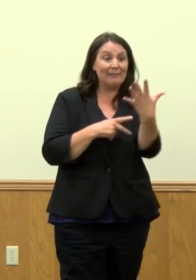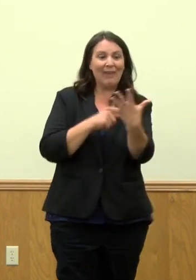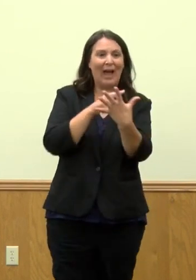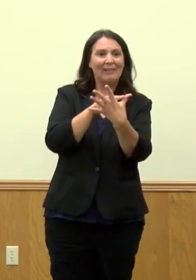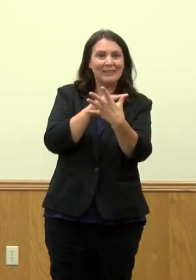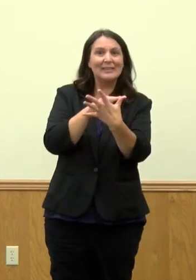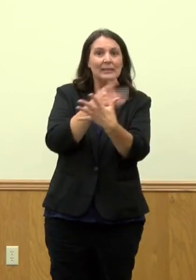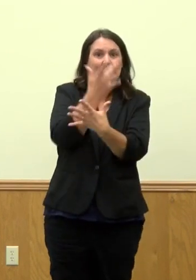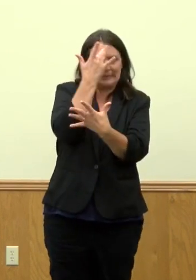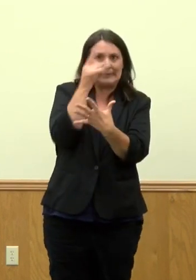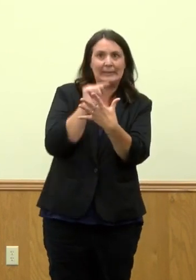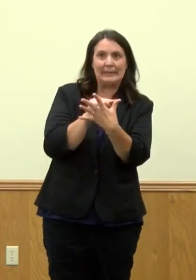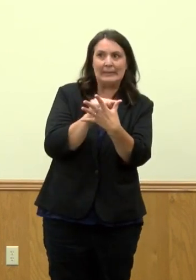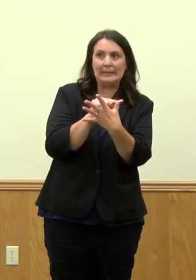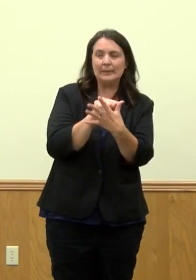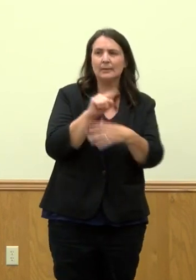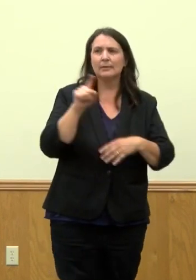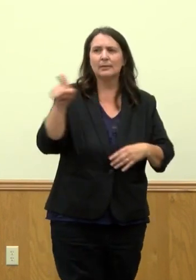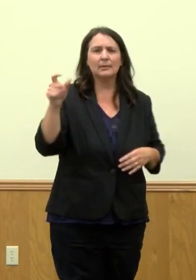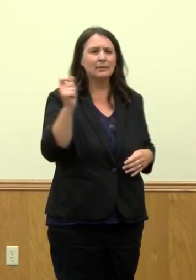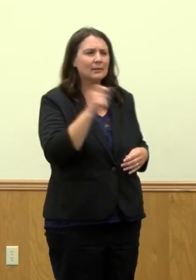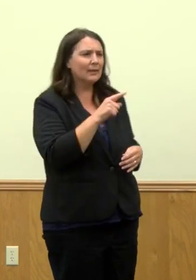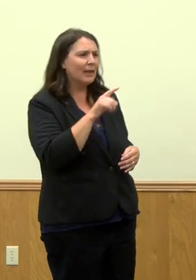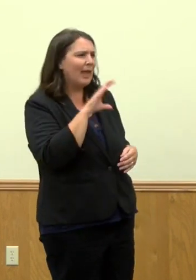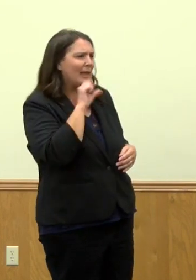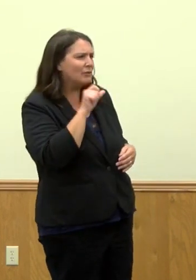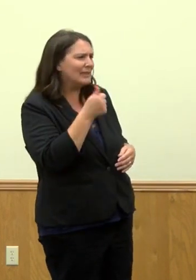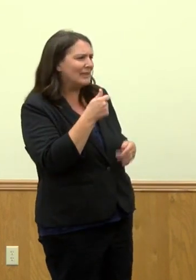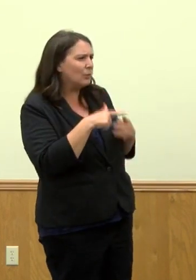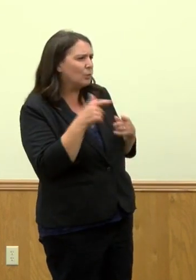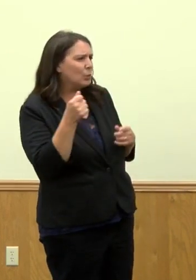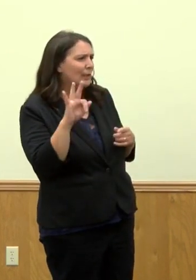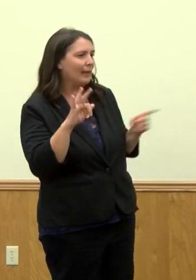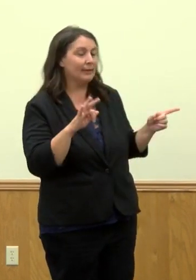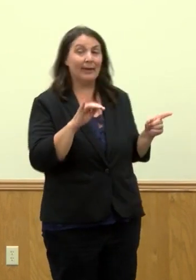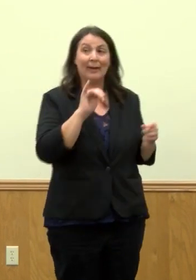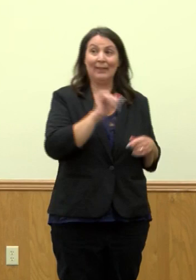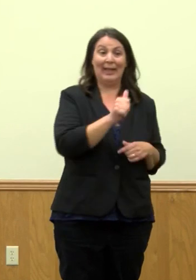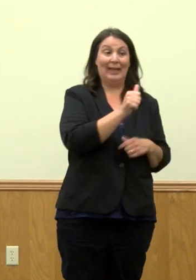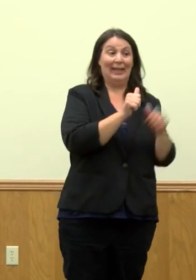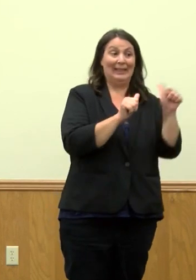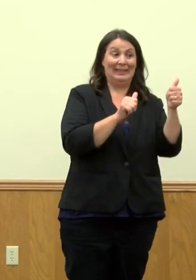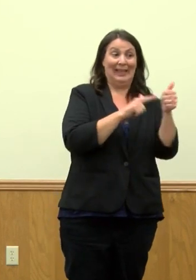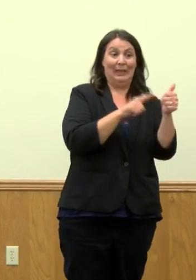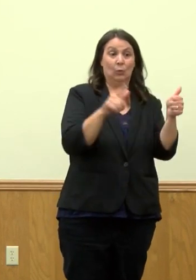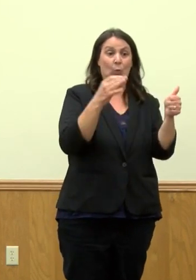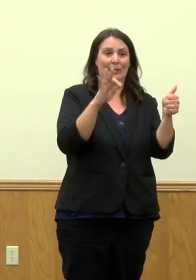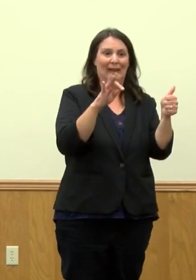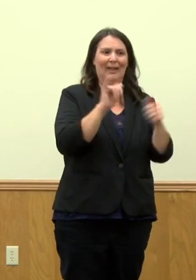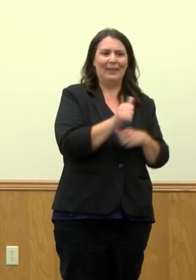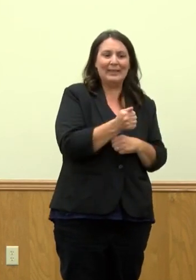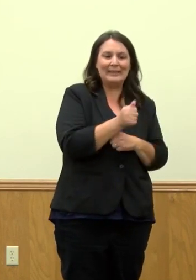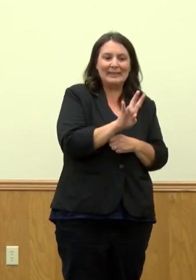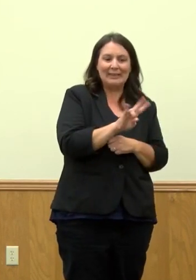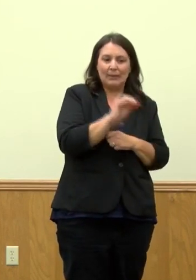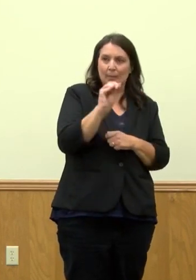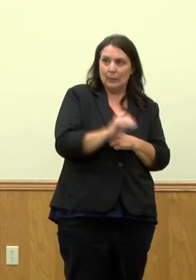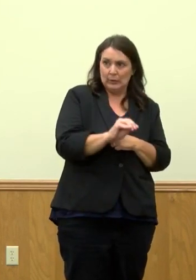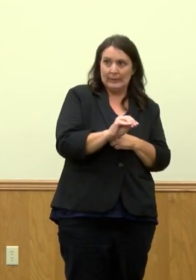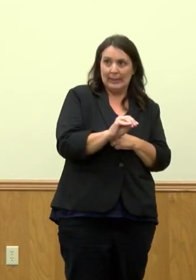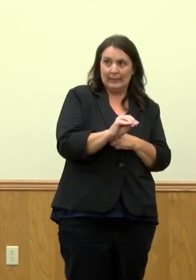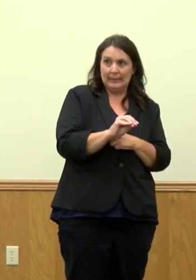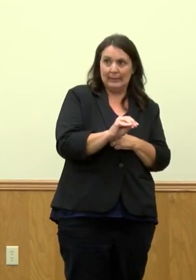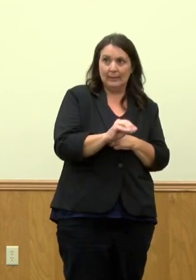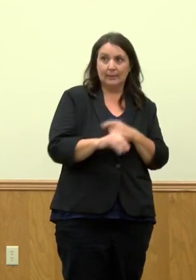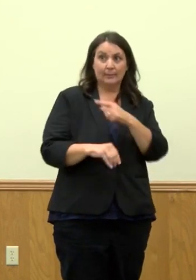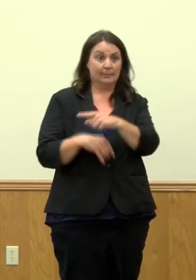And what did you say again for the 10 to 19? 10 to 19 accounts for 17 percent of our active cases in Peoria County.